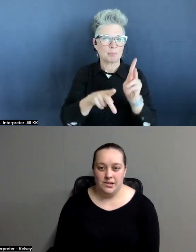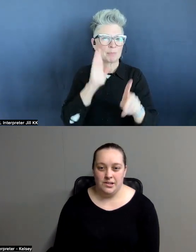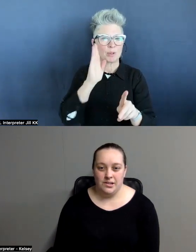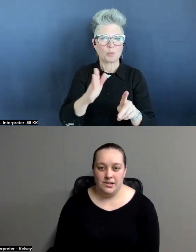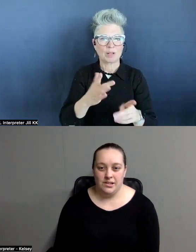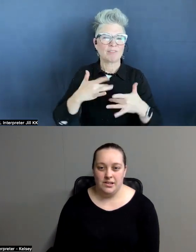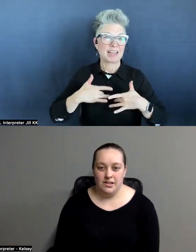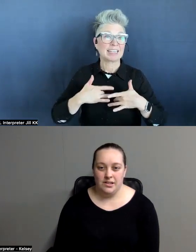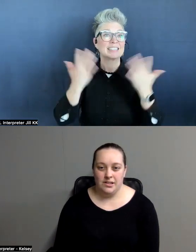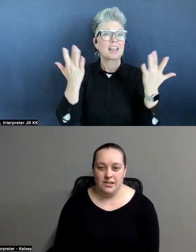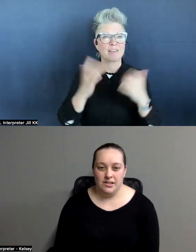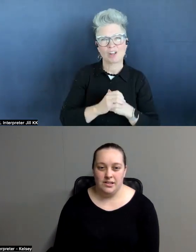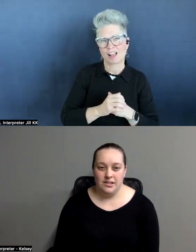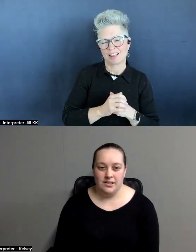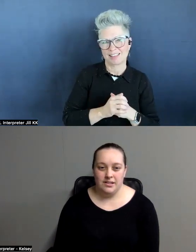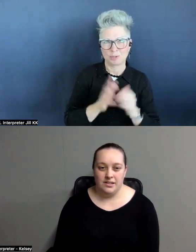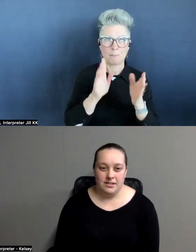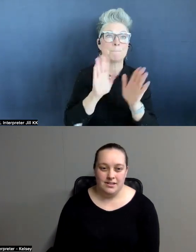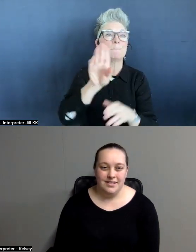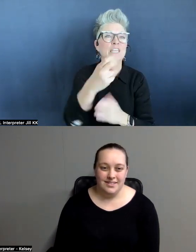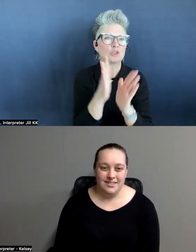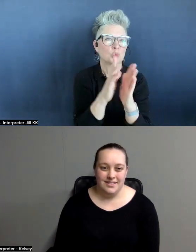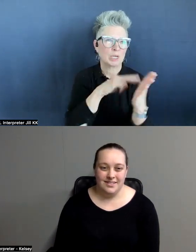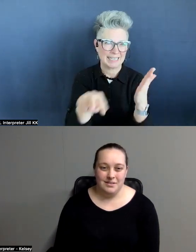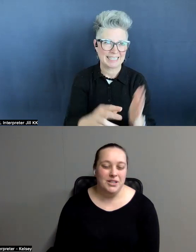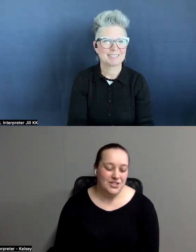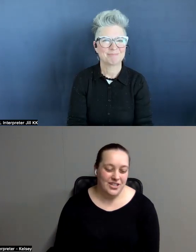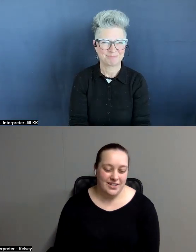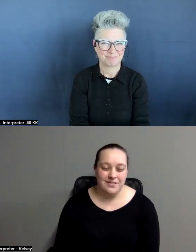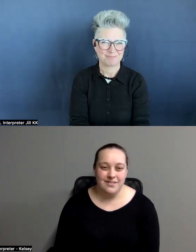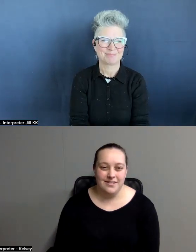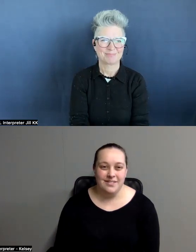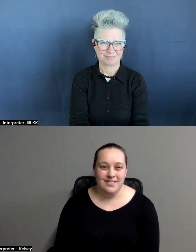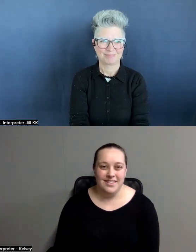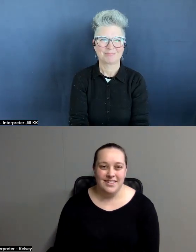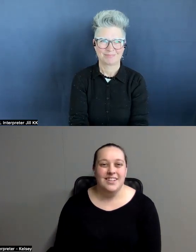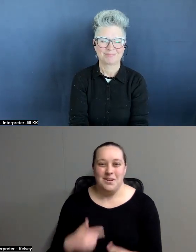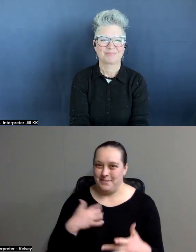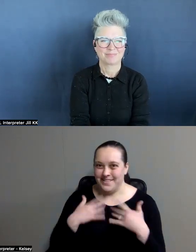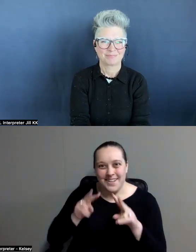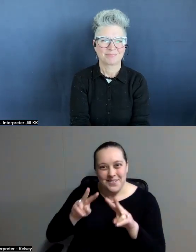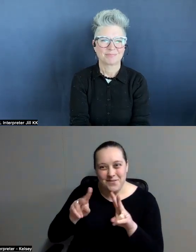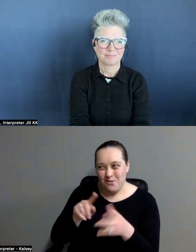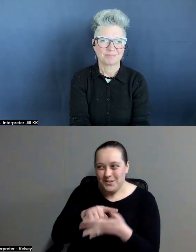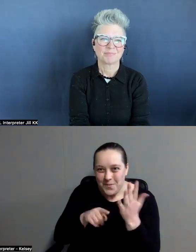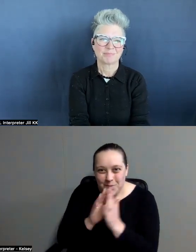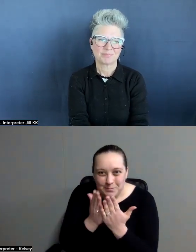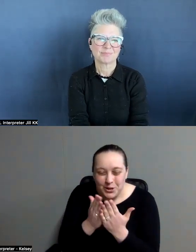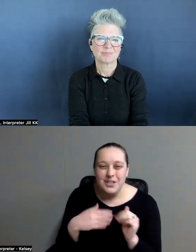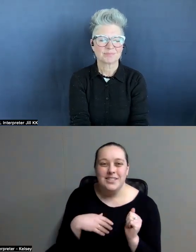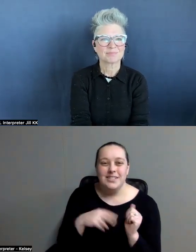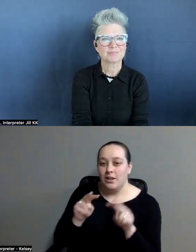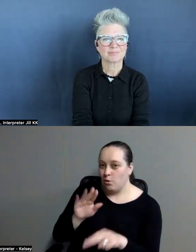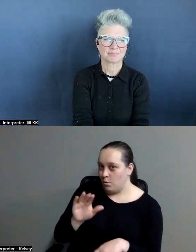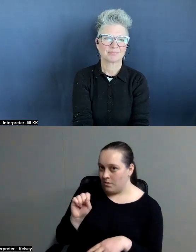delightful bee tree. So that's what I got. I definitely looking forward to the book and looking at your social